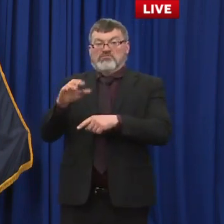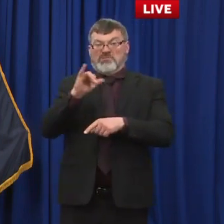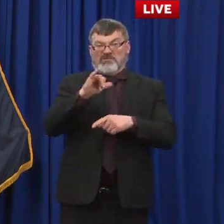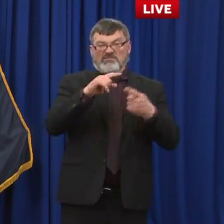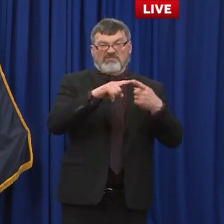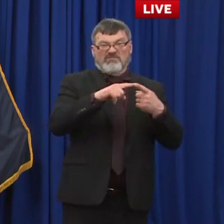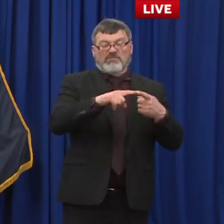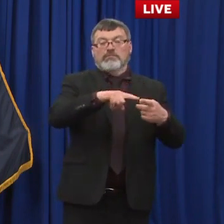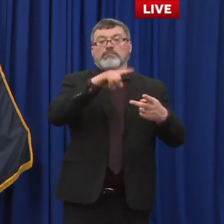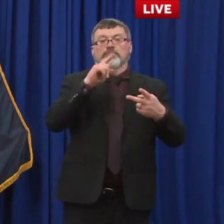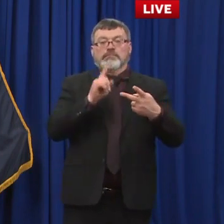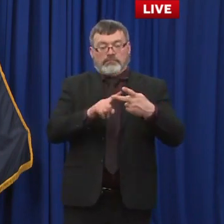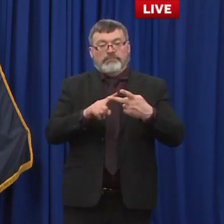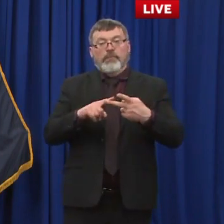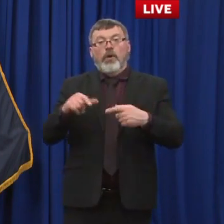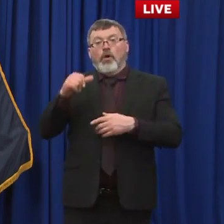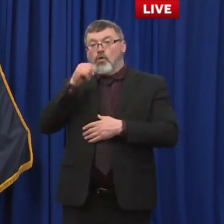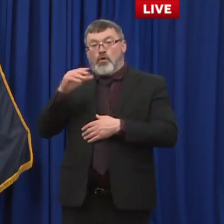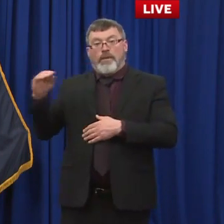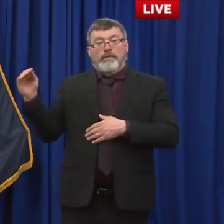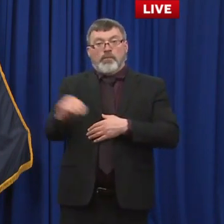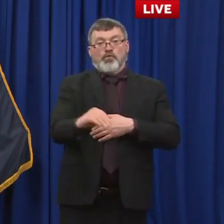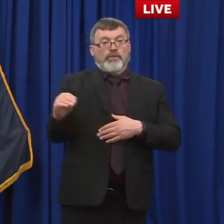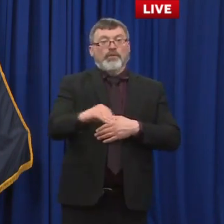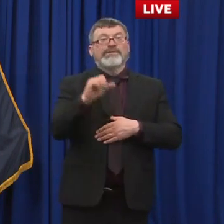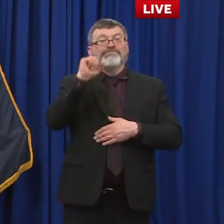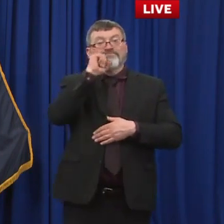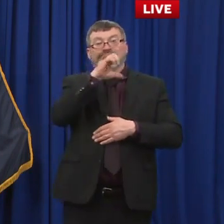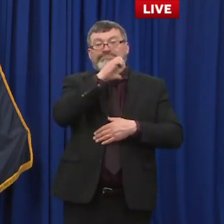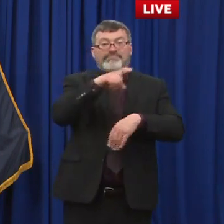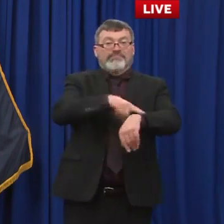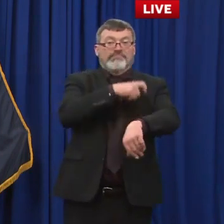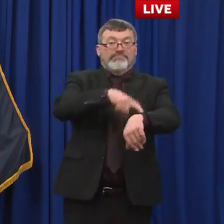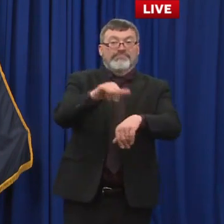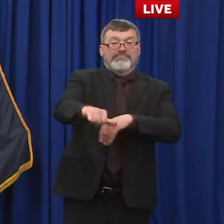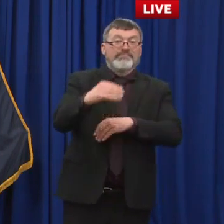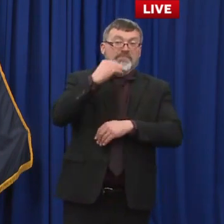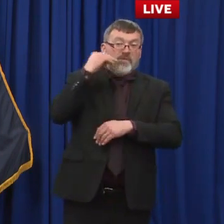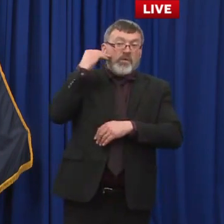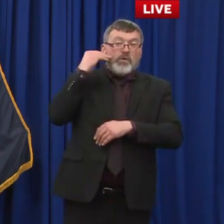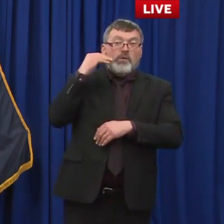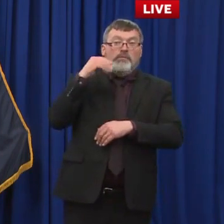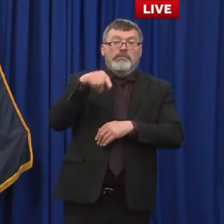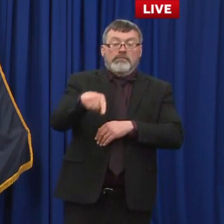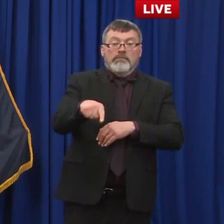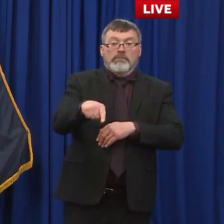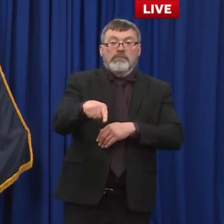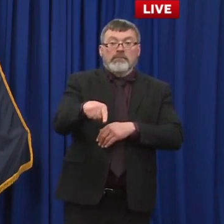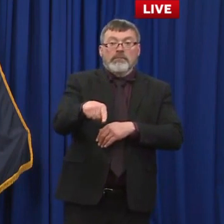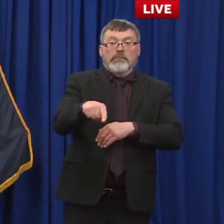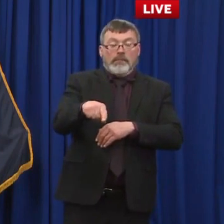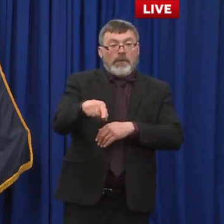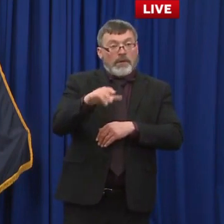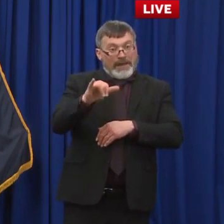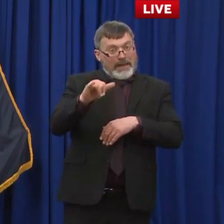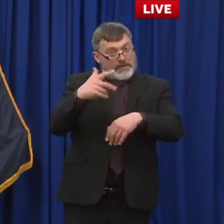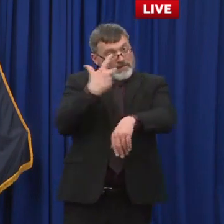partners still involved in getting the vaccine to those groups great i'm gonna have dr daly take that um